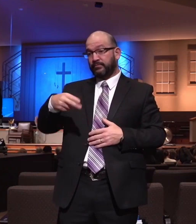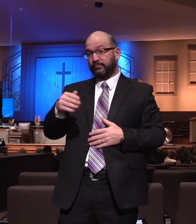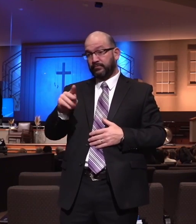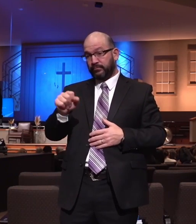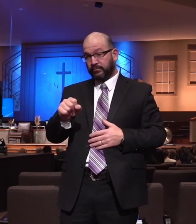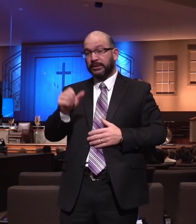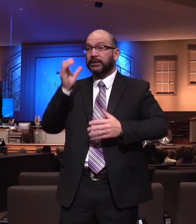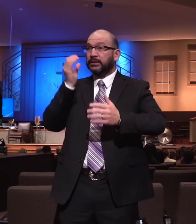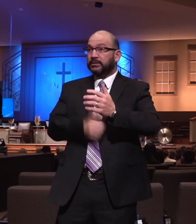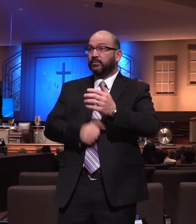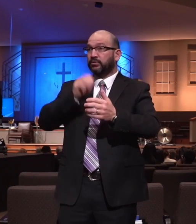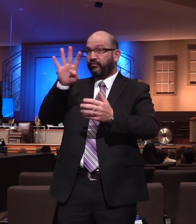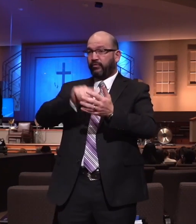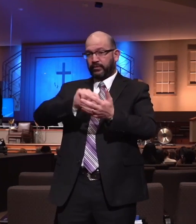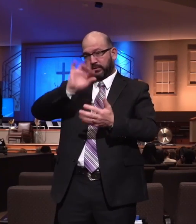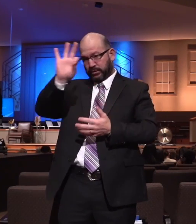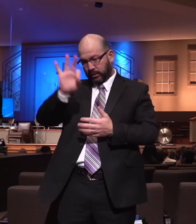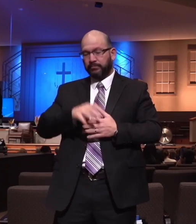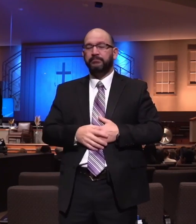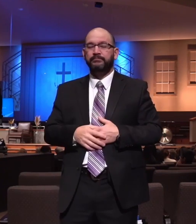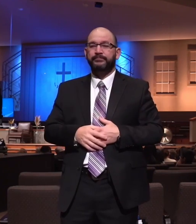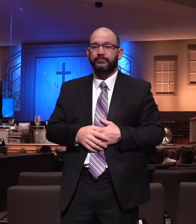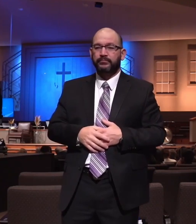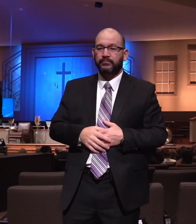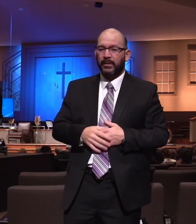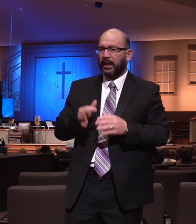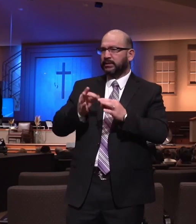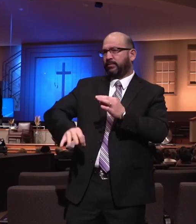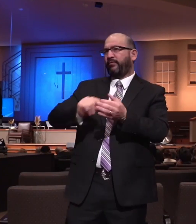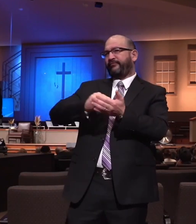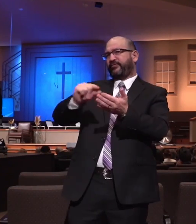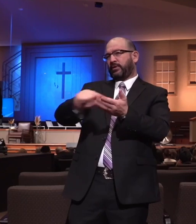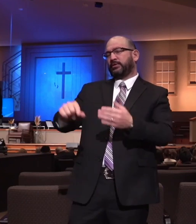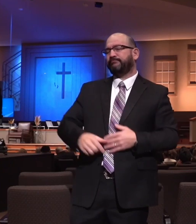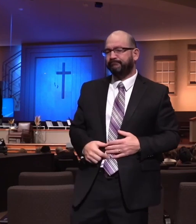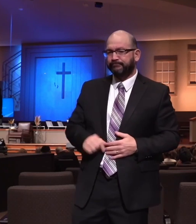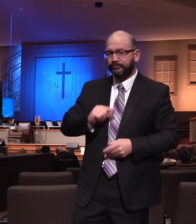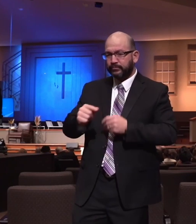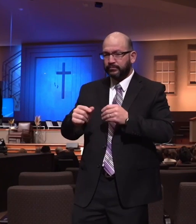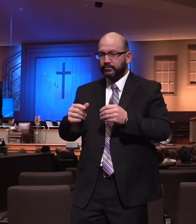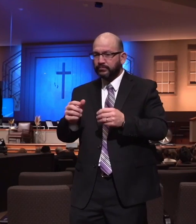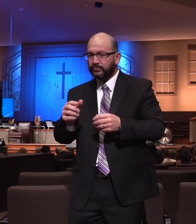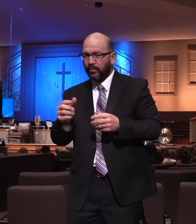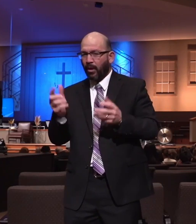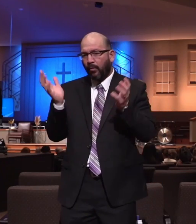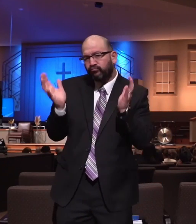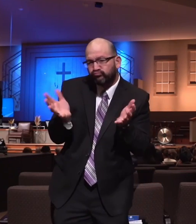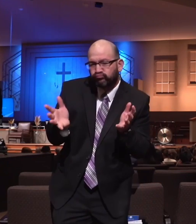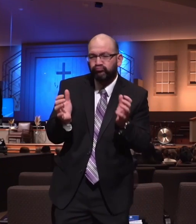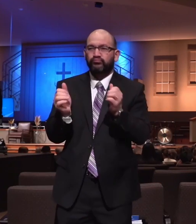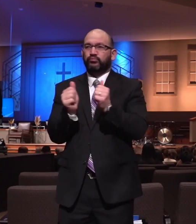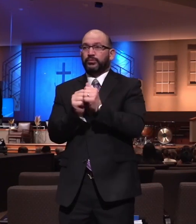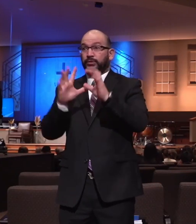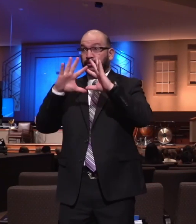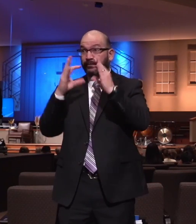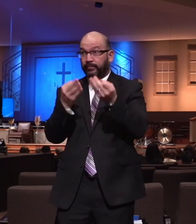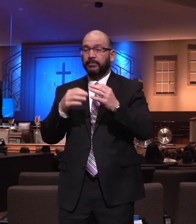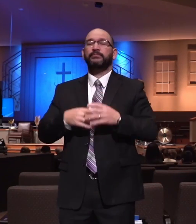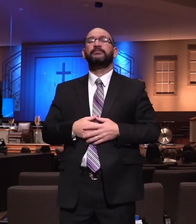a very simple verse about interacting with your family. And here it says, and of course